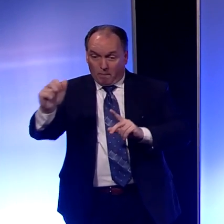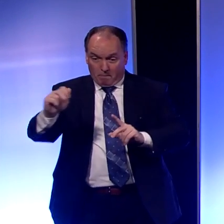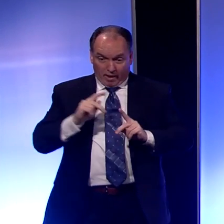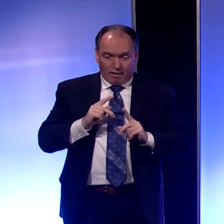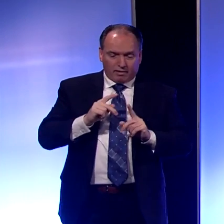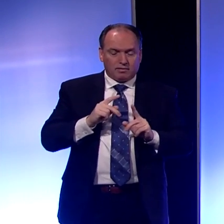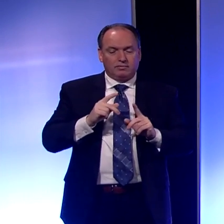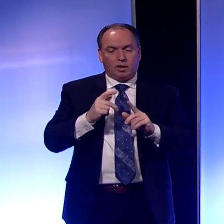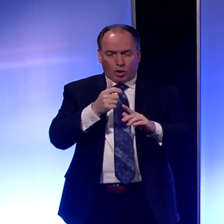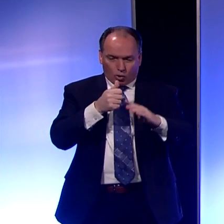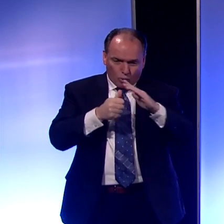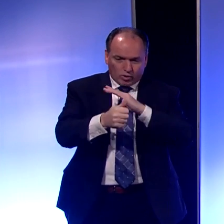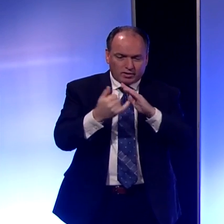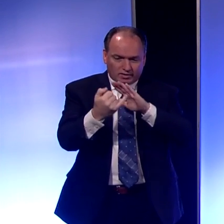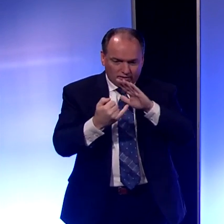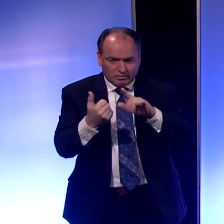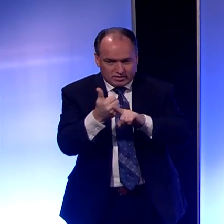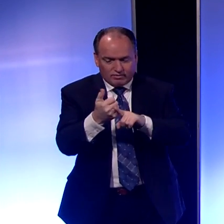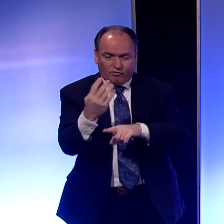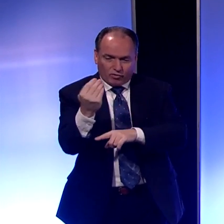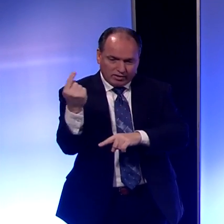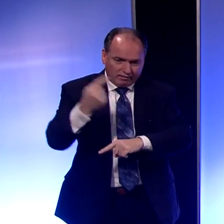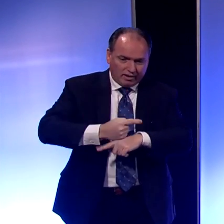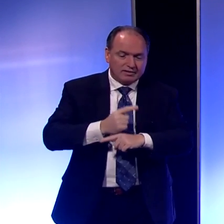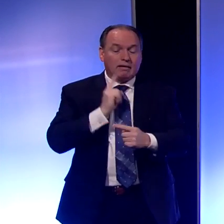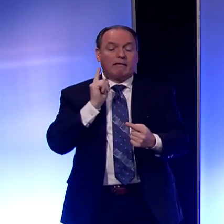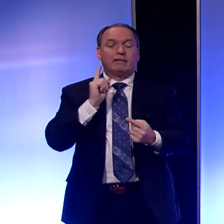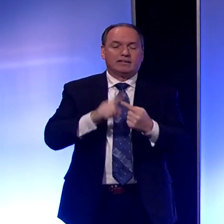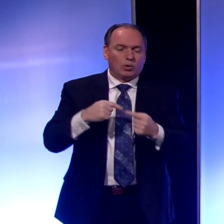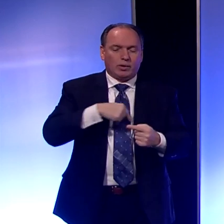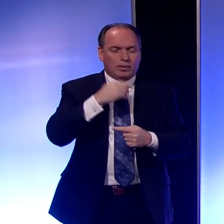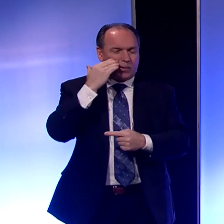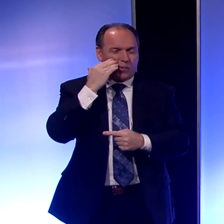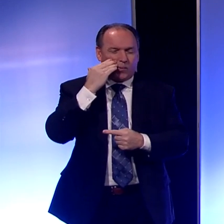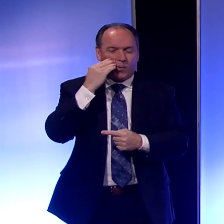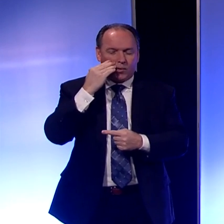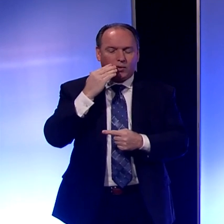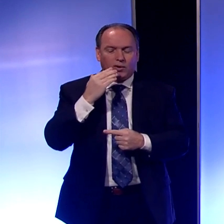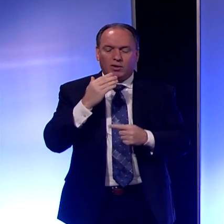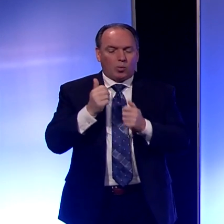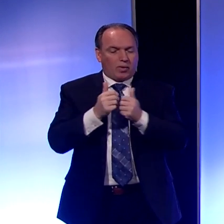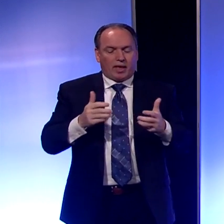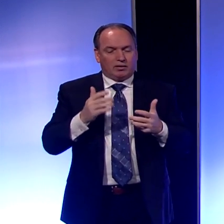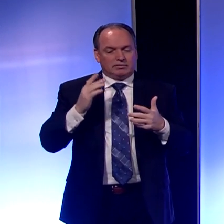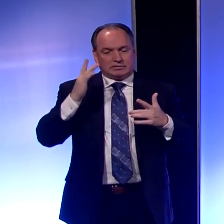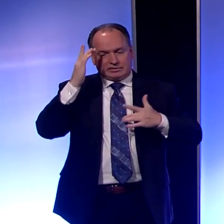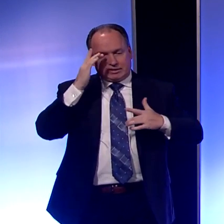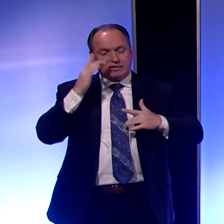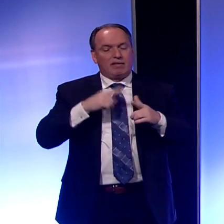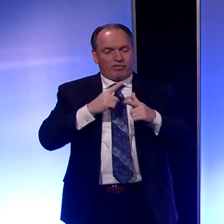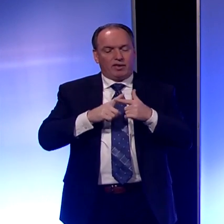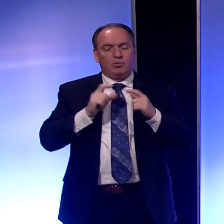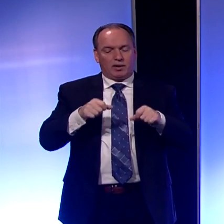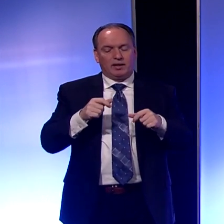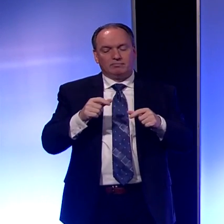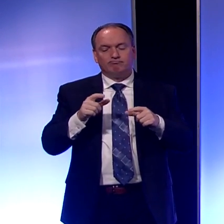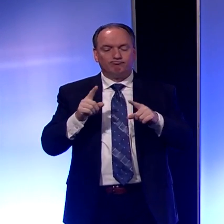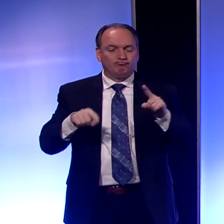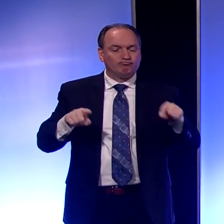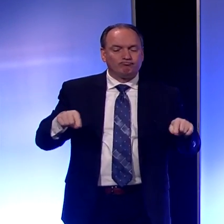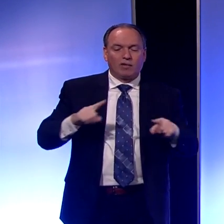themselves for 14 days until we know that you're symptom free. And then you can get into the other